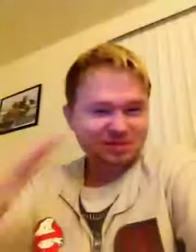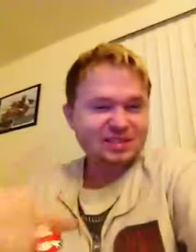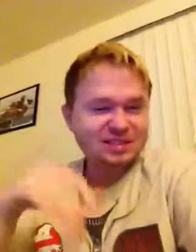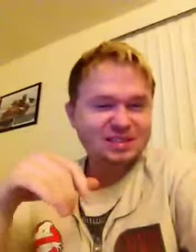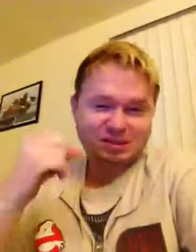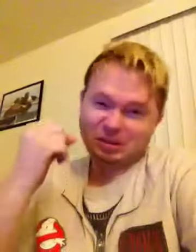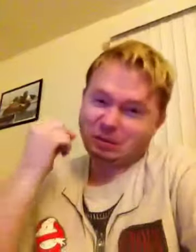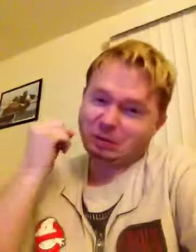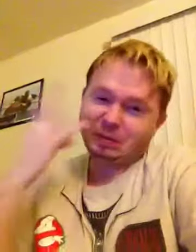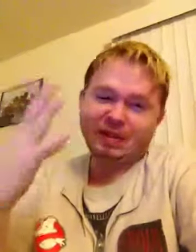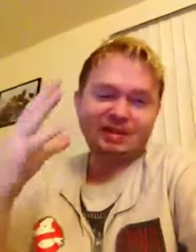It's cold as hell outside.